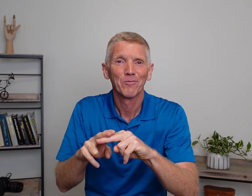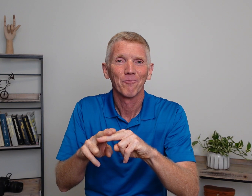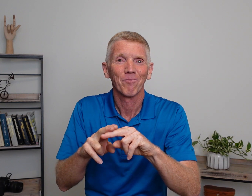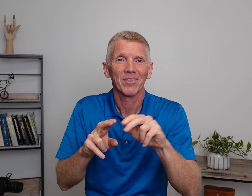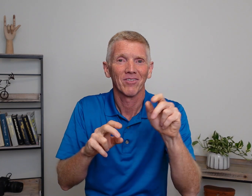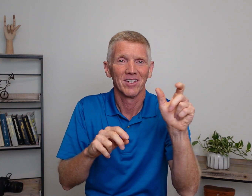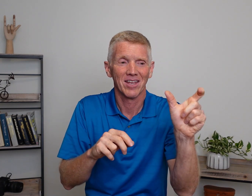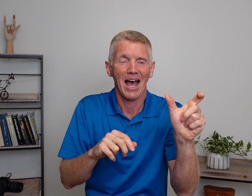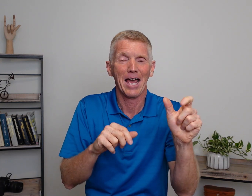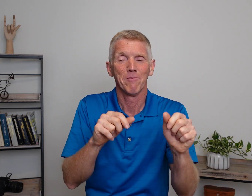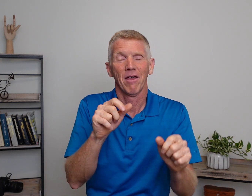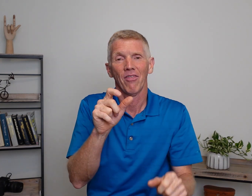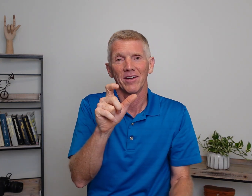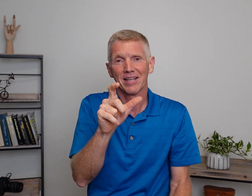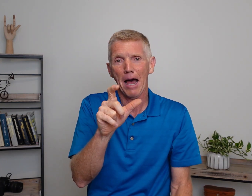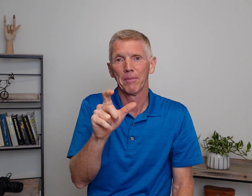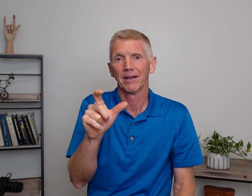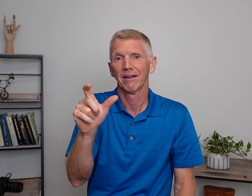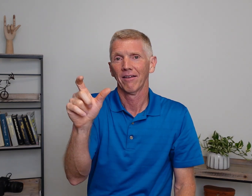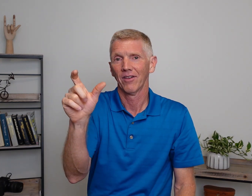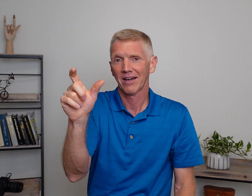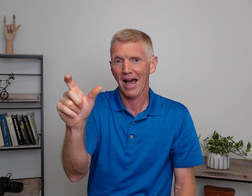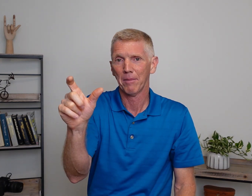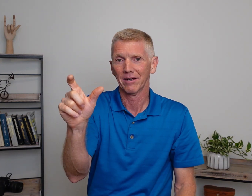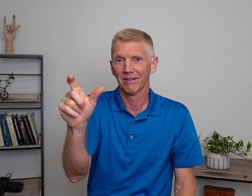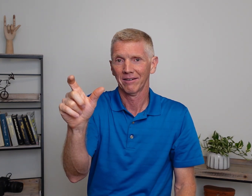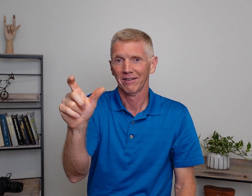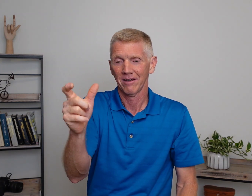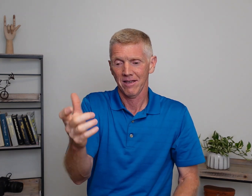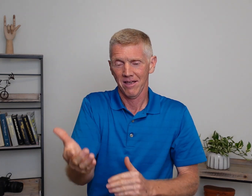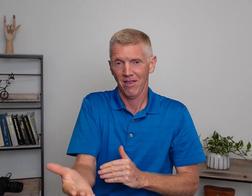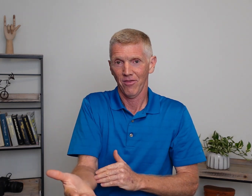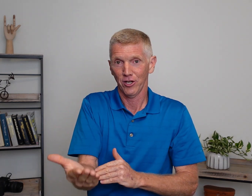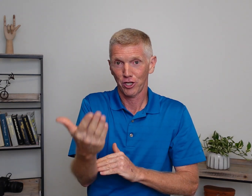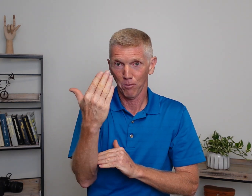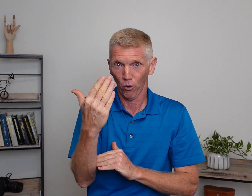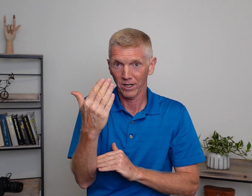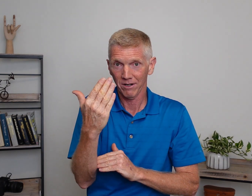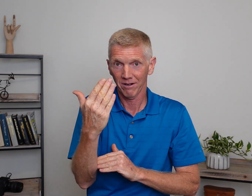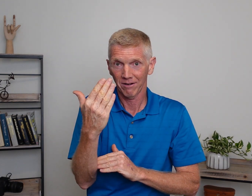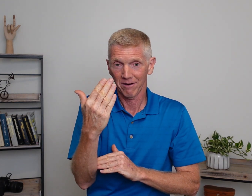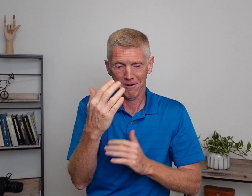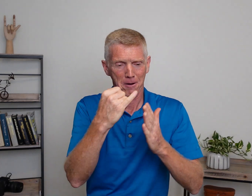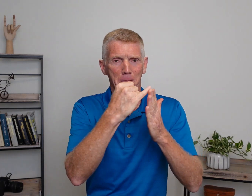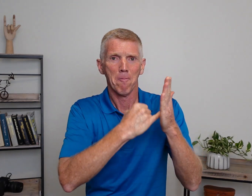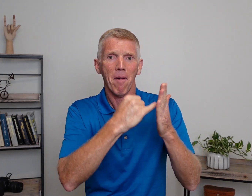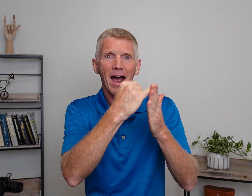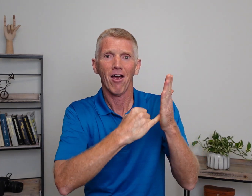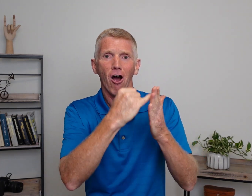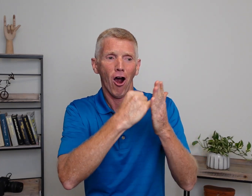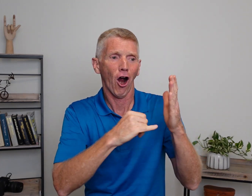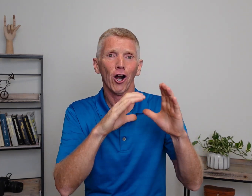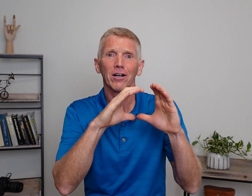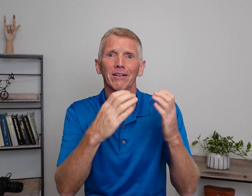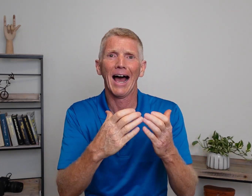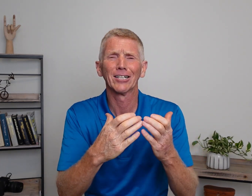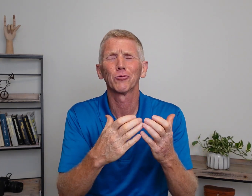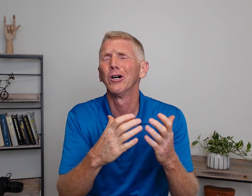The time, the topic, the comment. This morning, my art class was